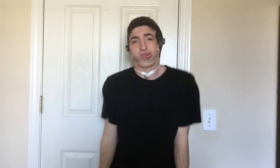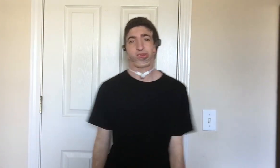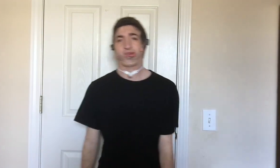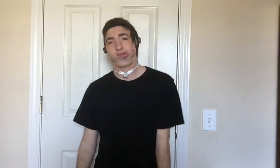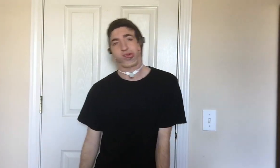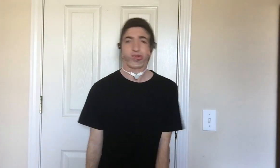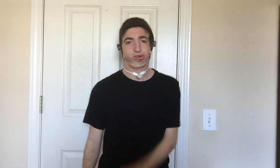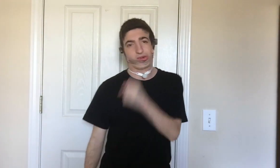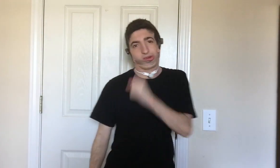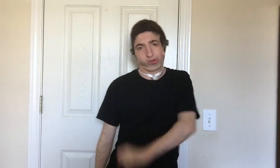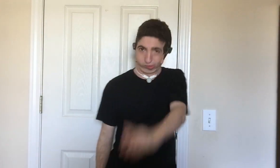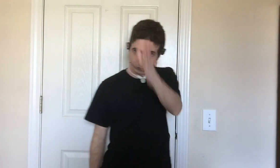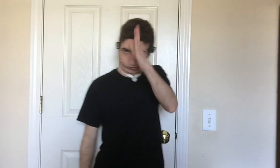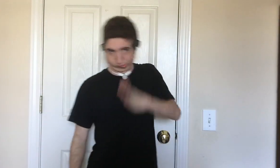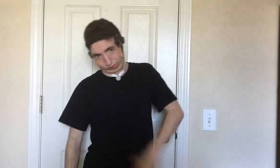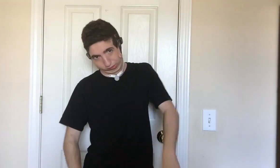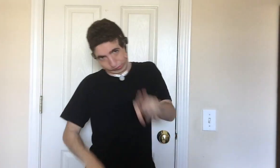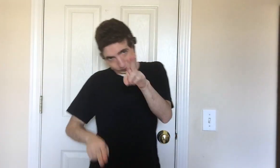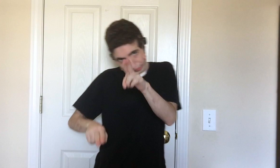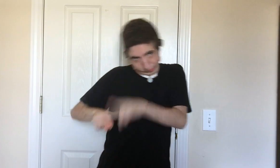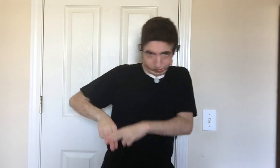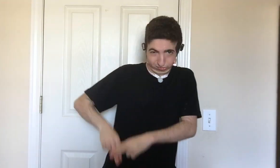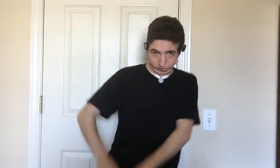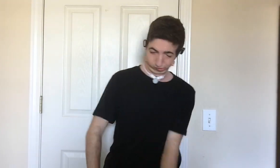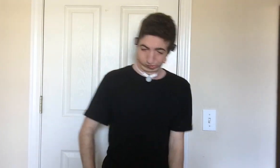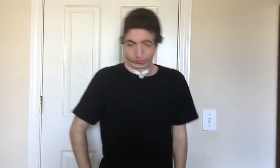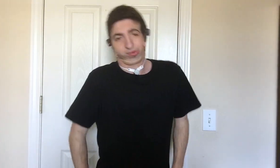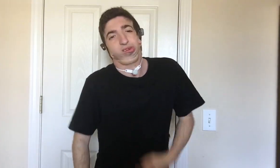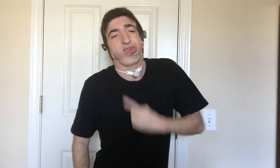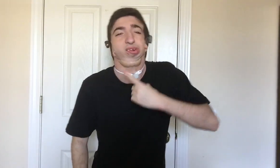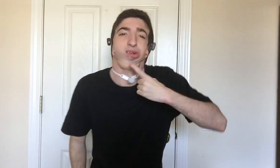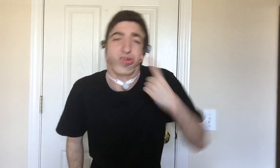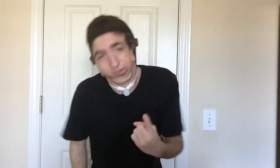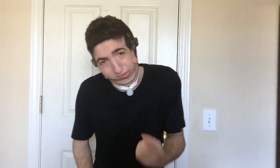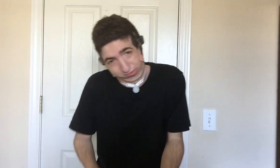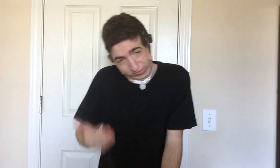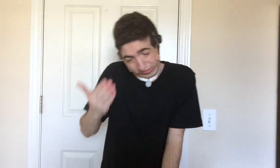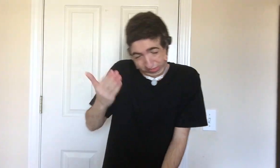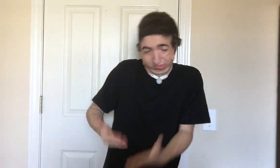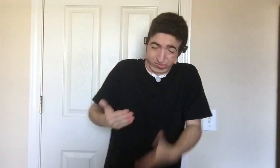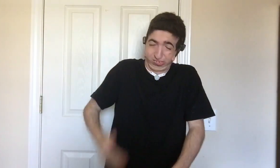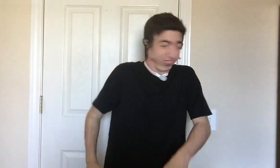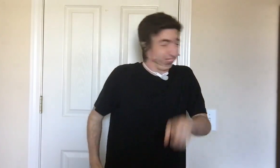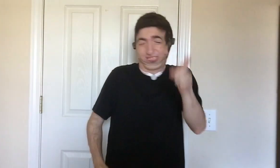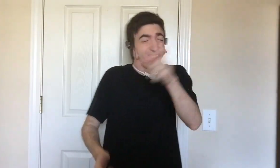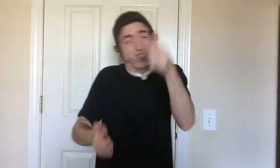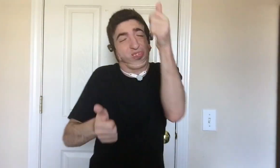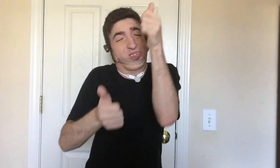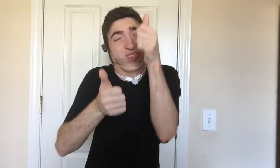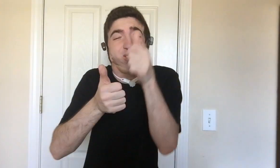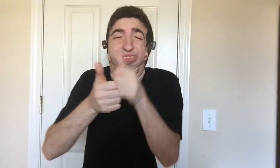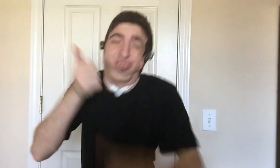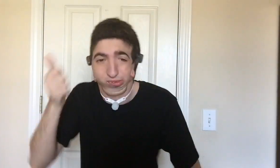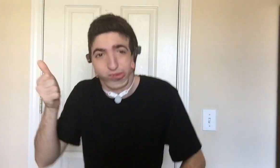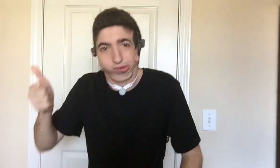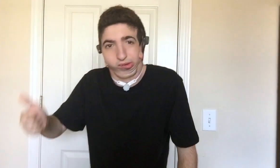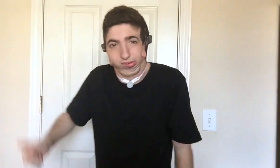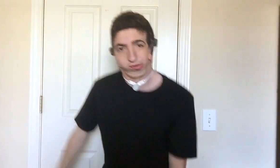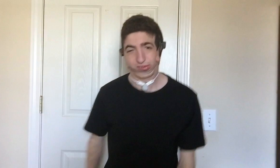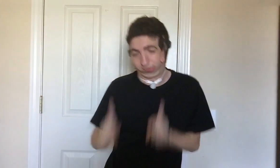And there's an old man sitting on the throne there Saying that I probably shouldn't be so mean I'm headed straight